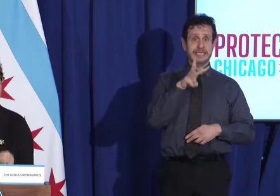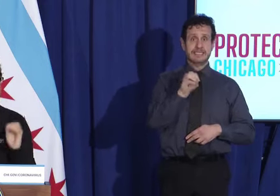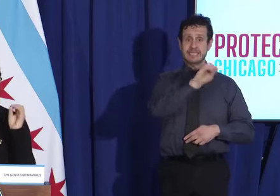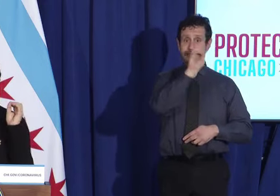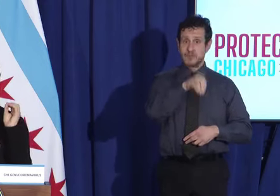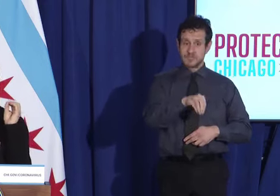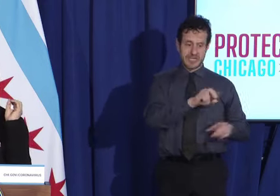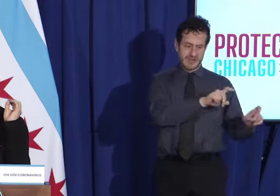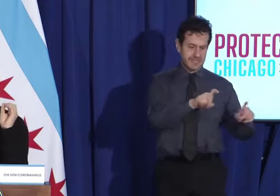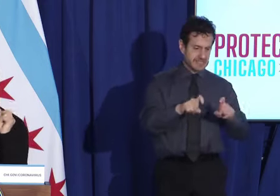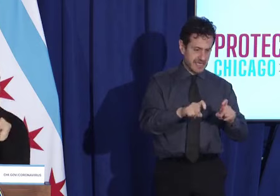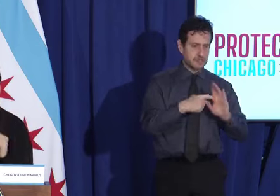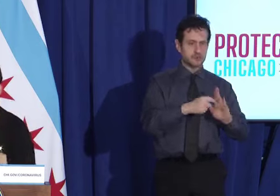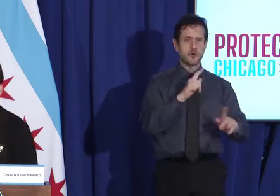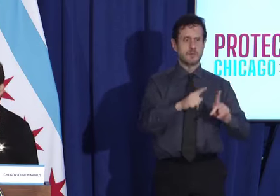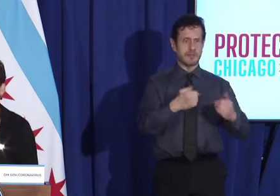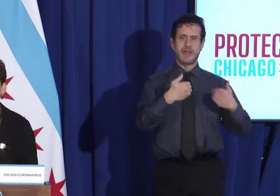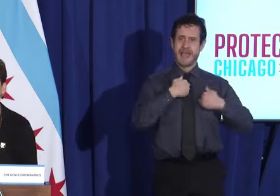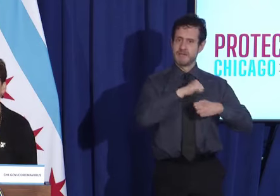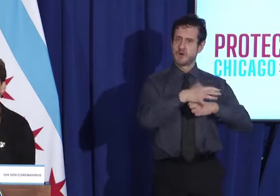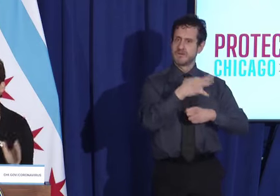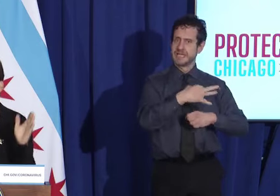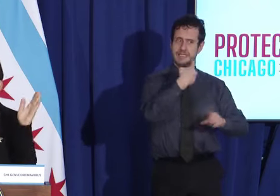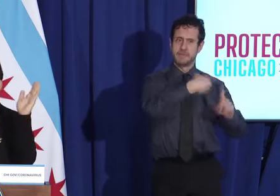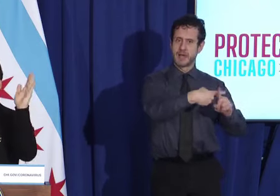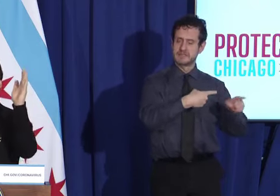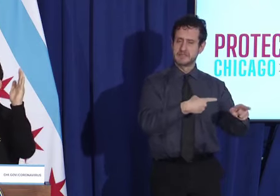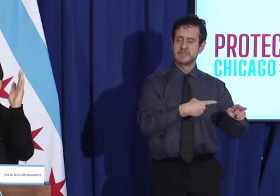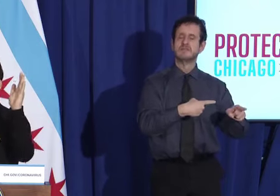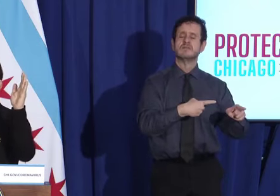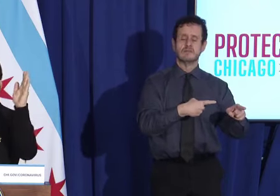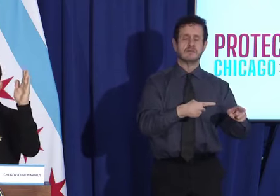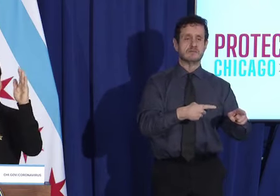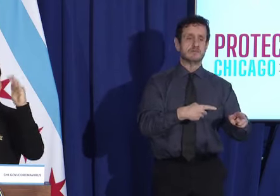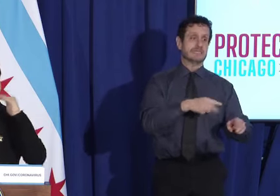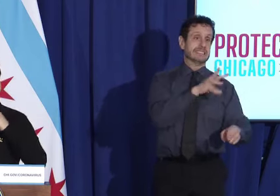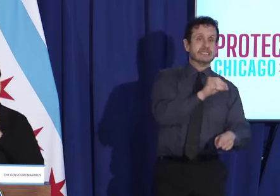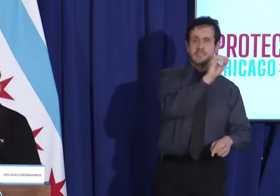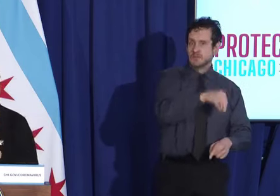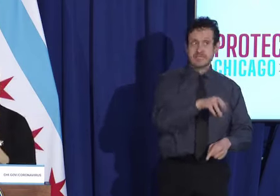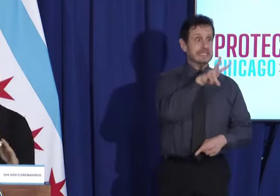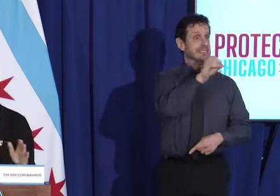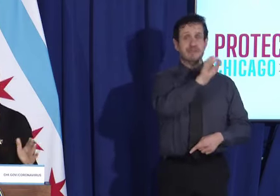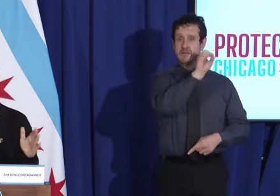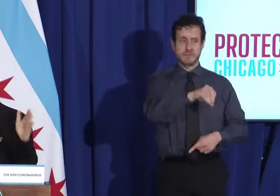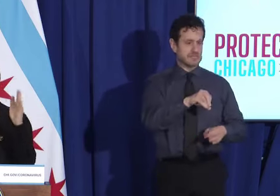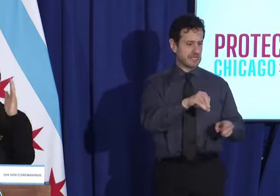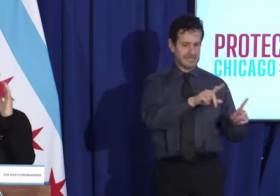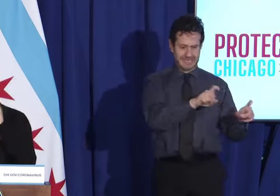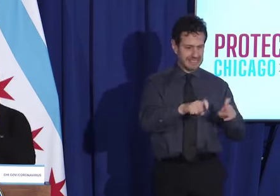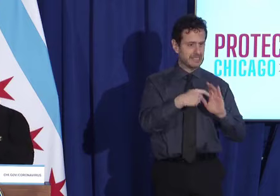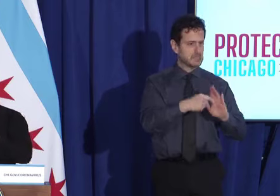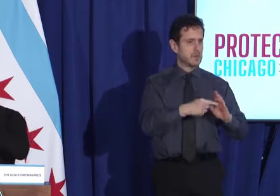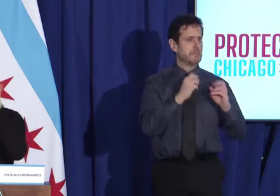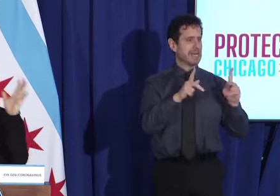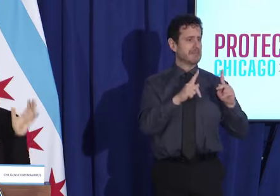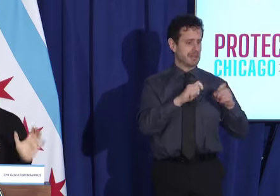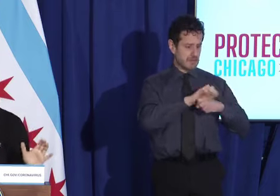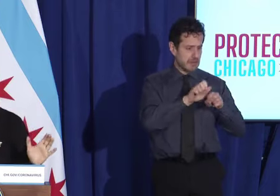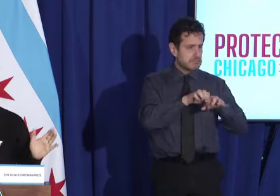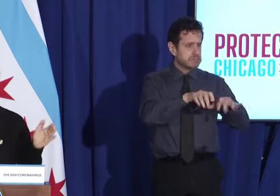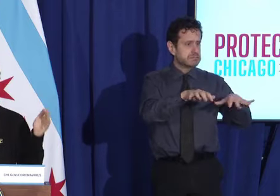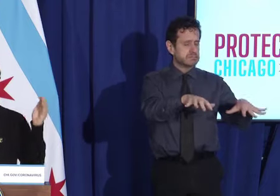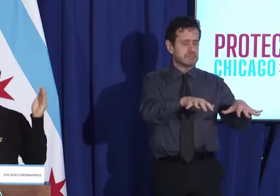positivity, 70% positivity. And from that, you know, we all work together and through a